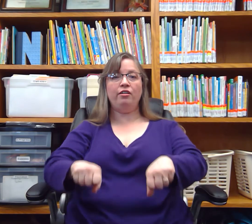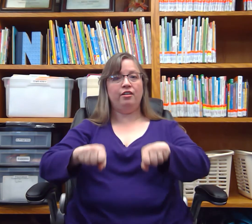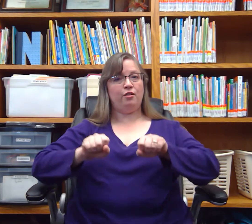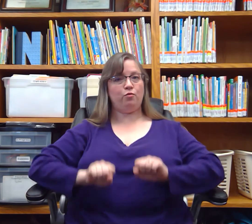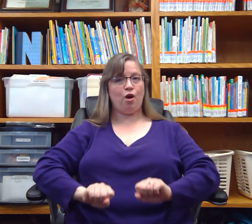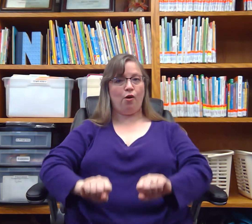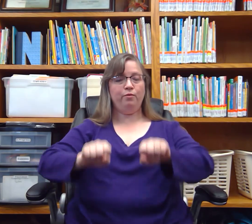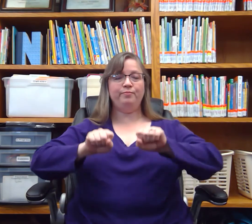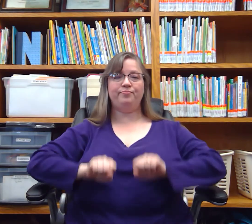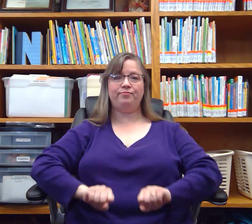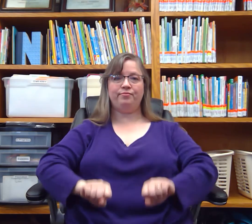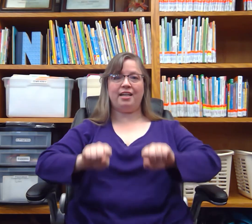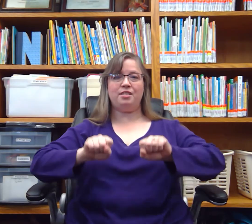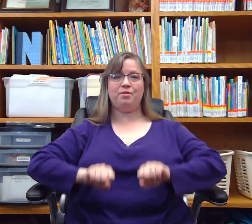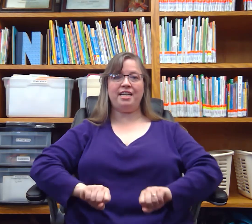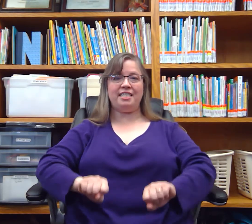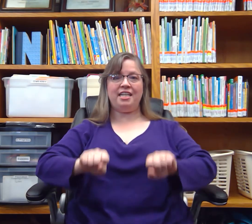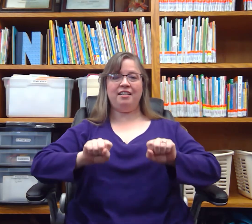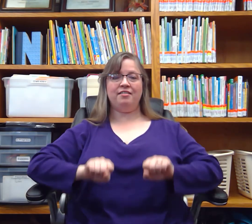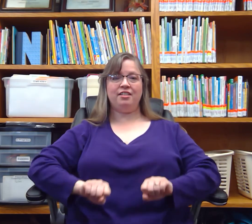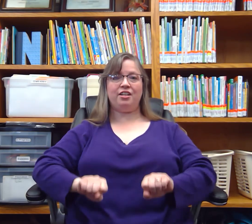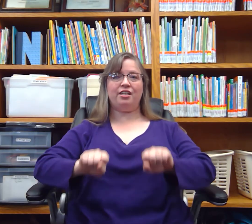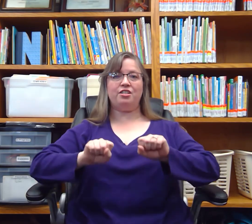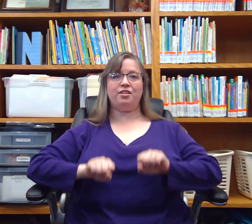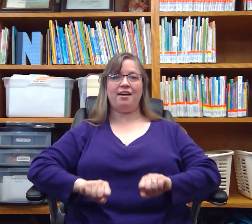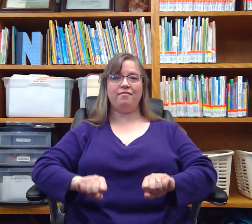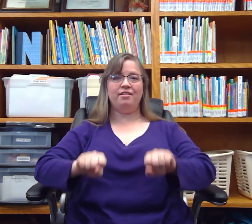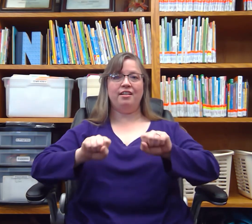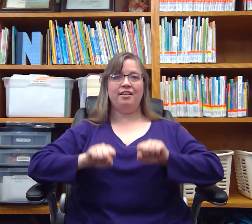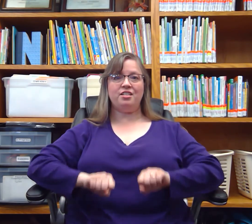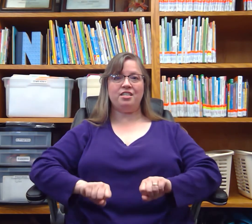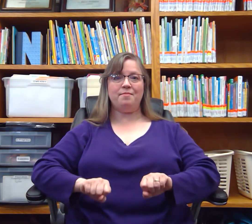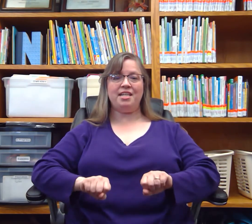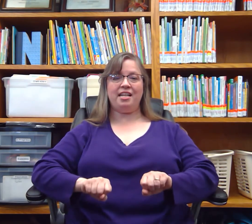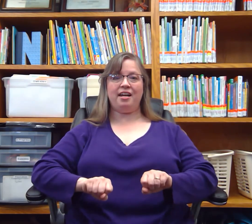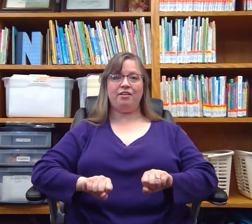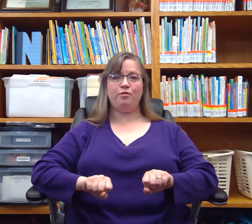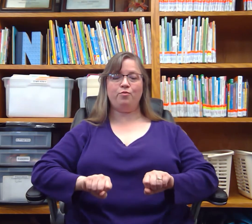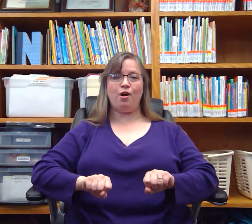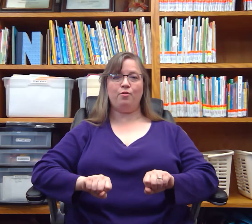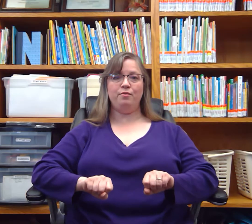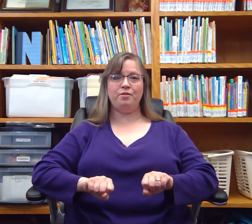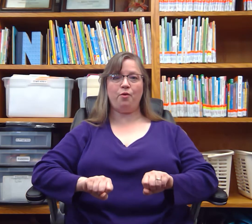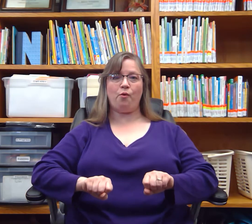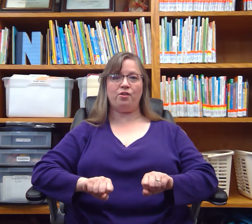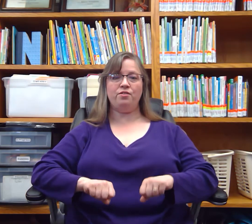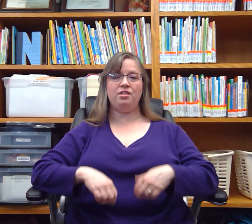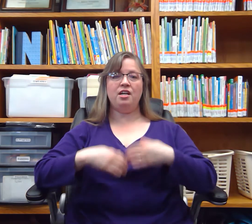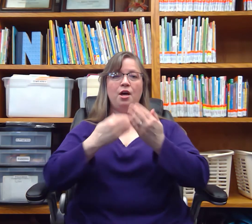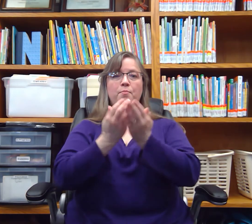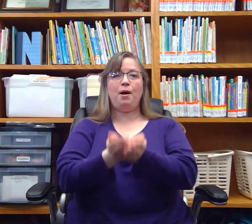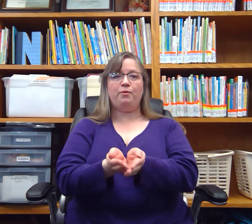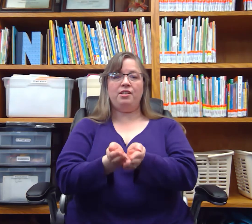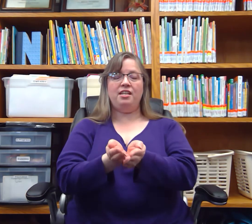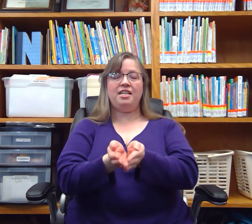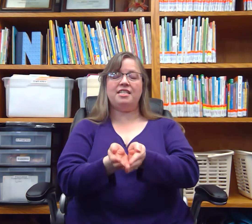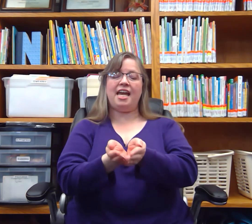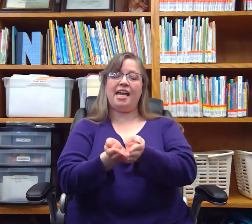row, that's pretty easy. You can do that just imitating how you would row with oars. Boat is a